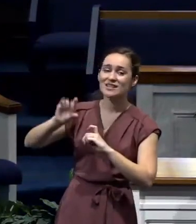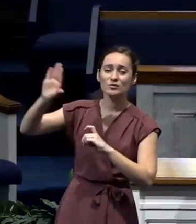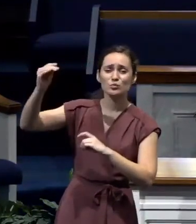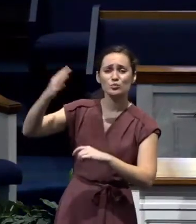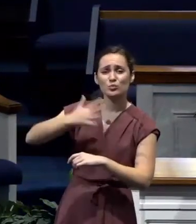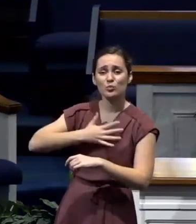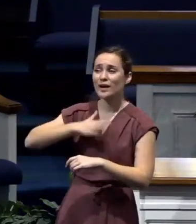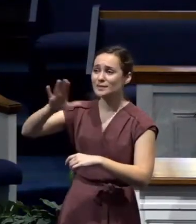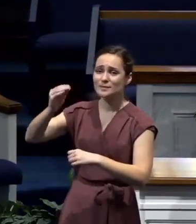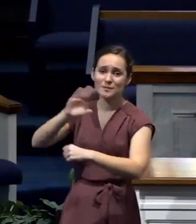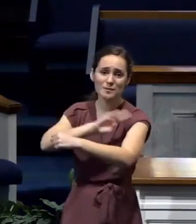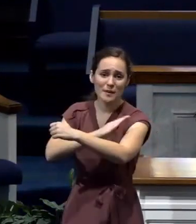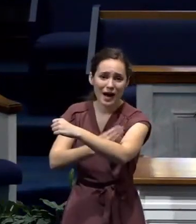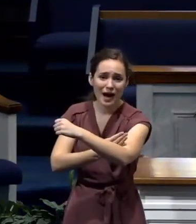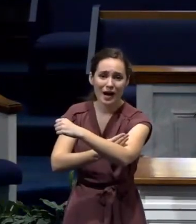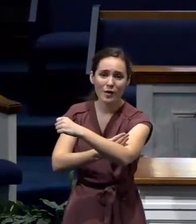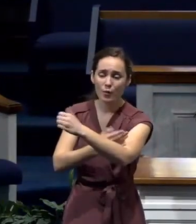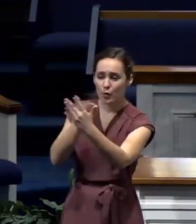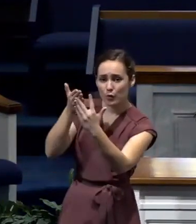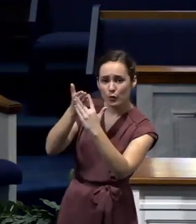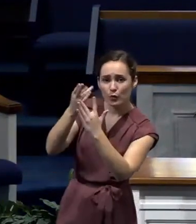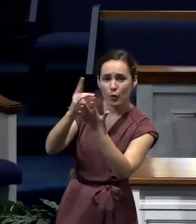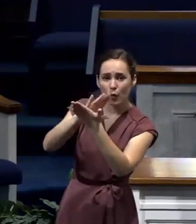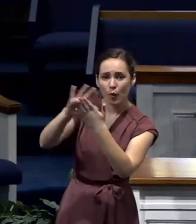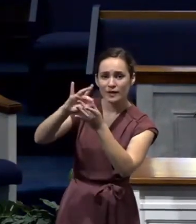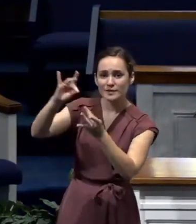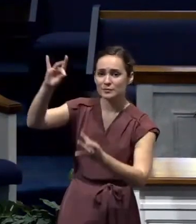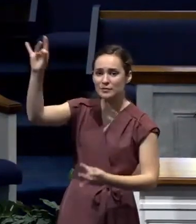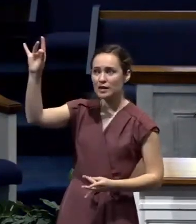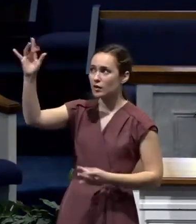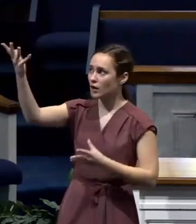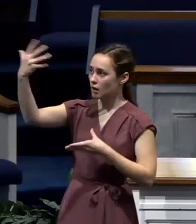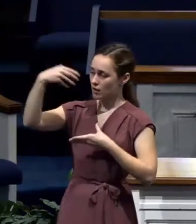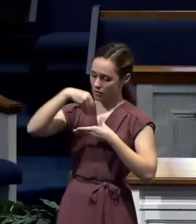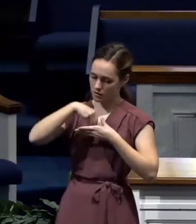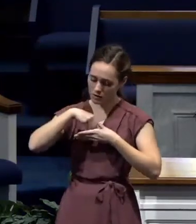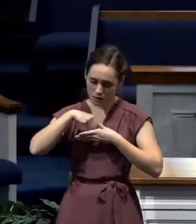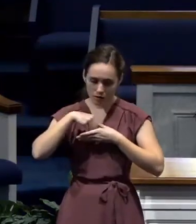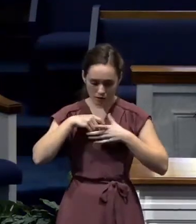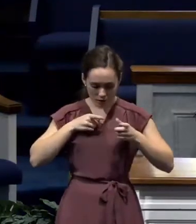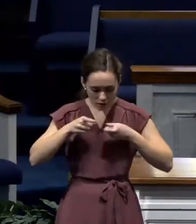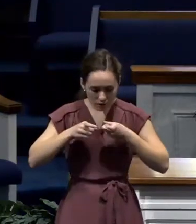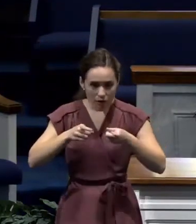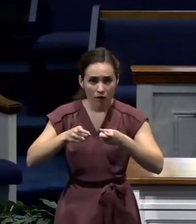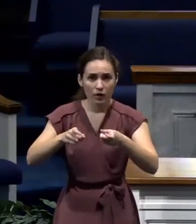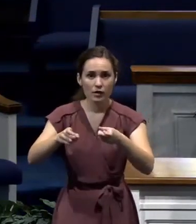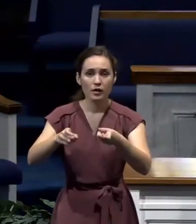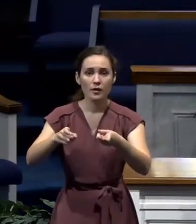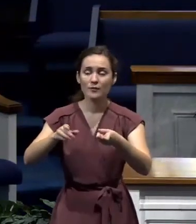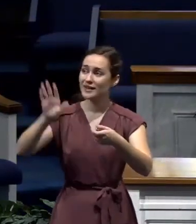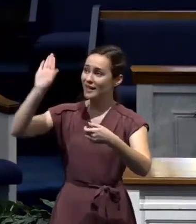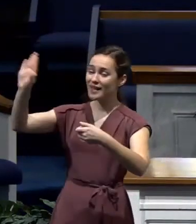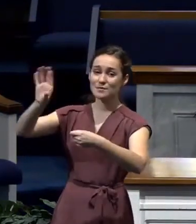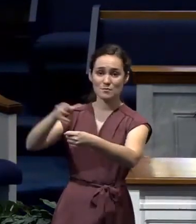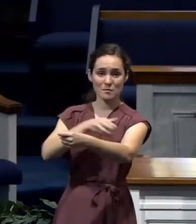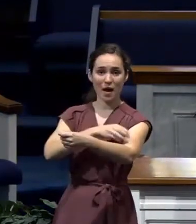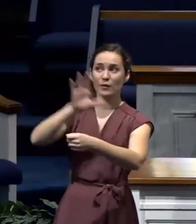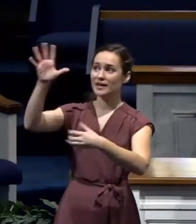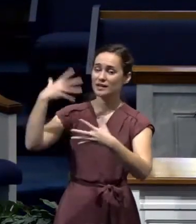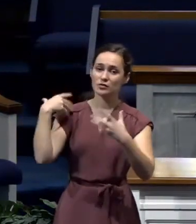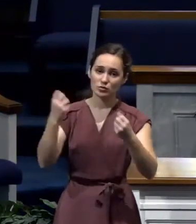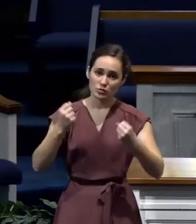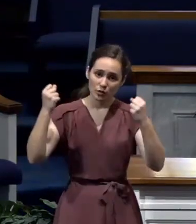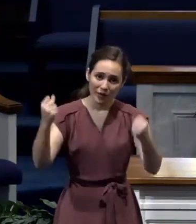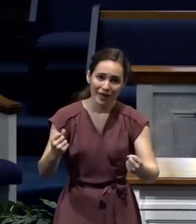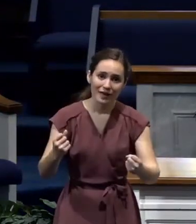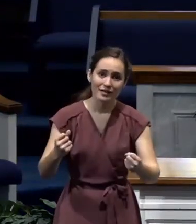through the Holy Spirit to help us through whatever we're going through. It's his power. It's his strength. And he gives